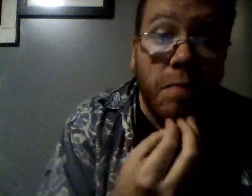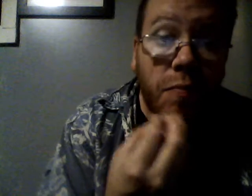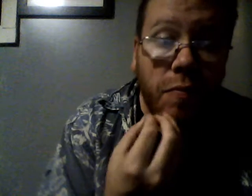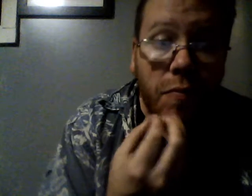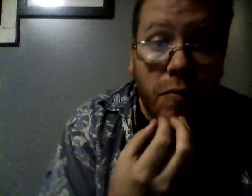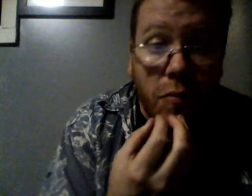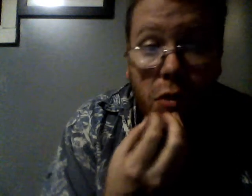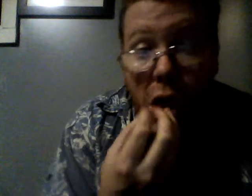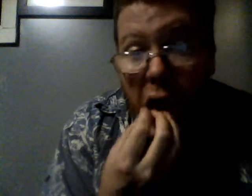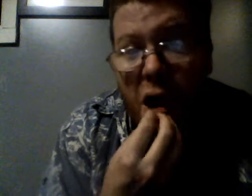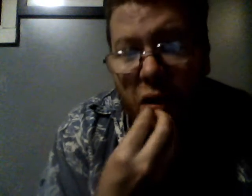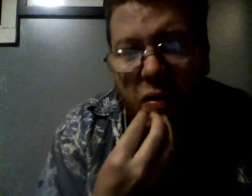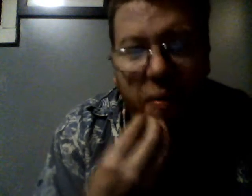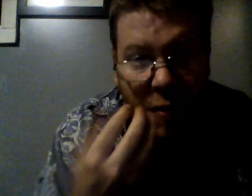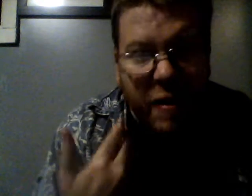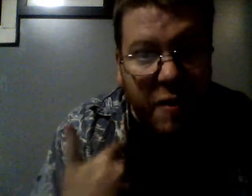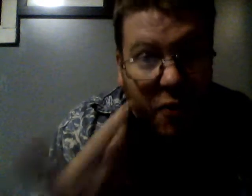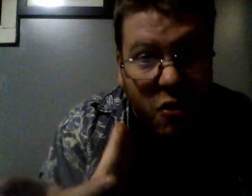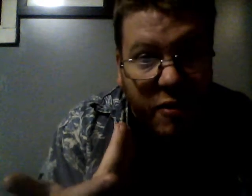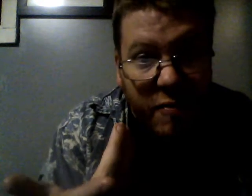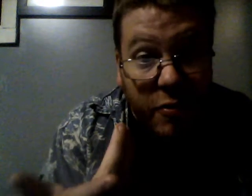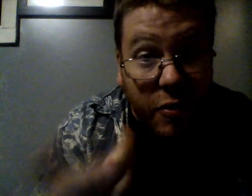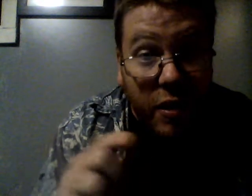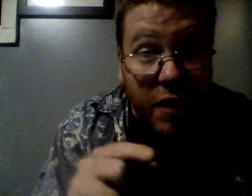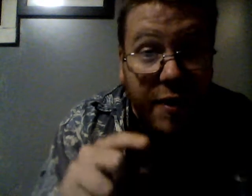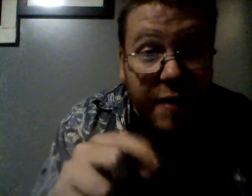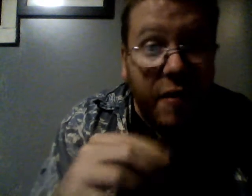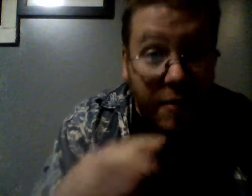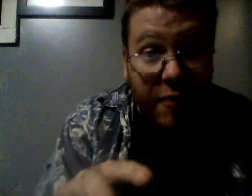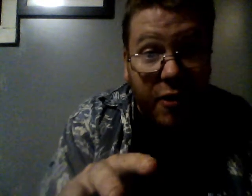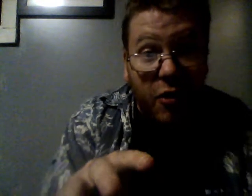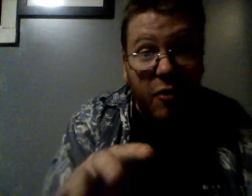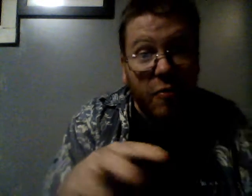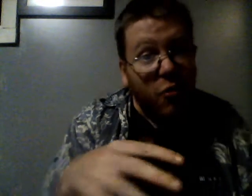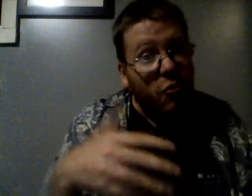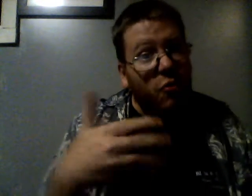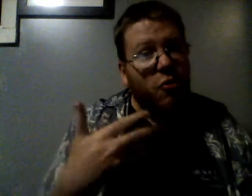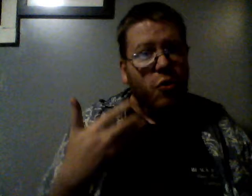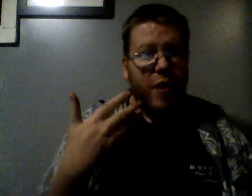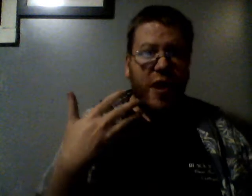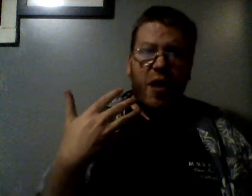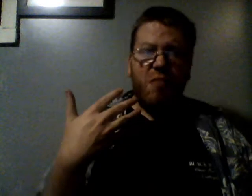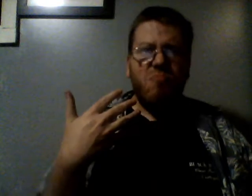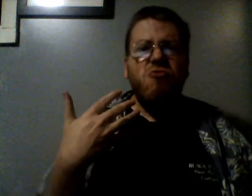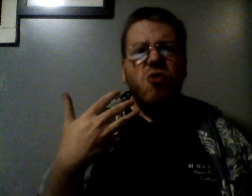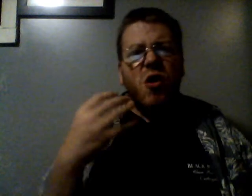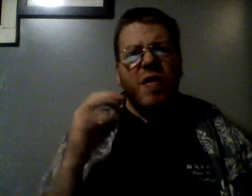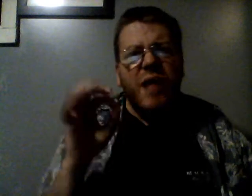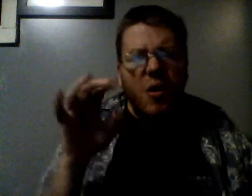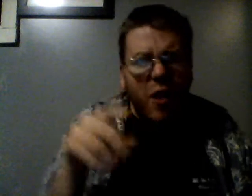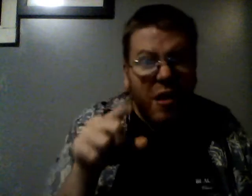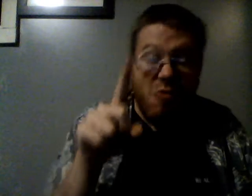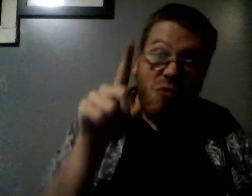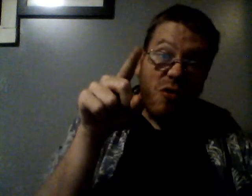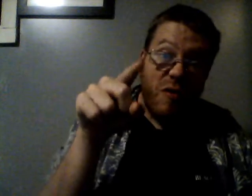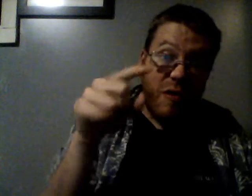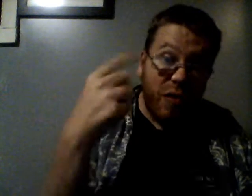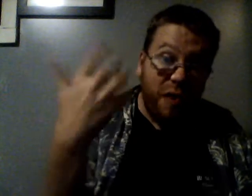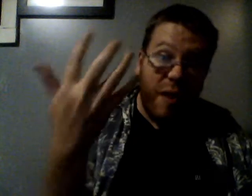the viewers of these videos will be seeing what the